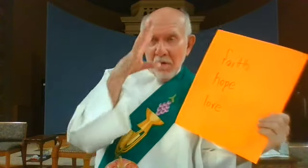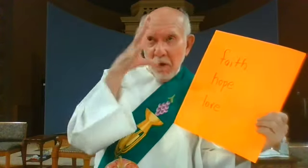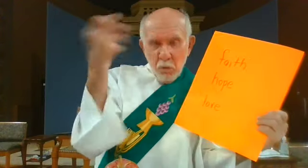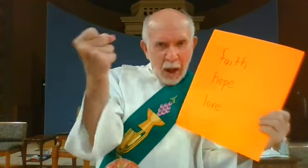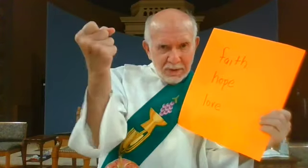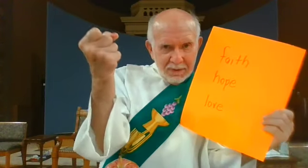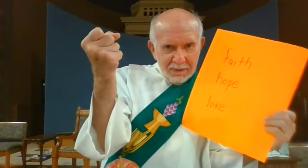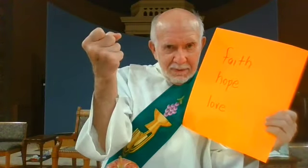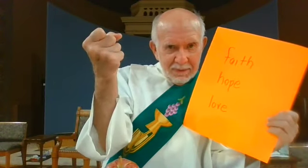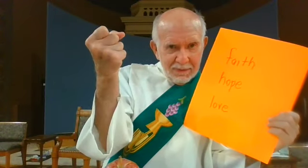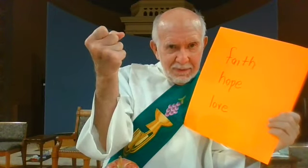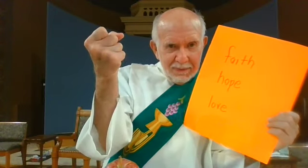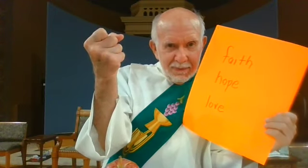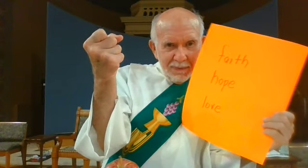you have to trust